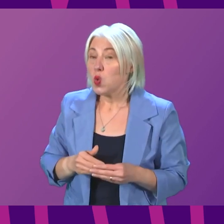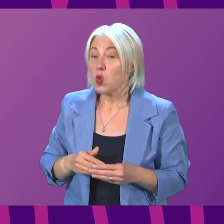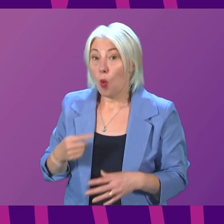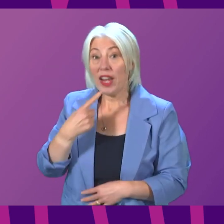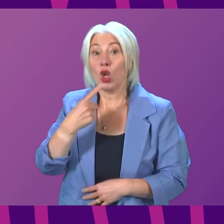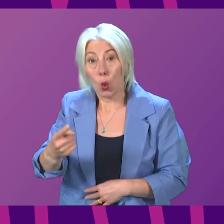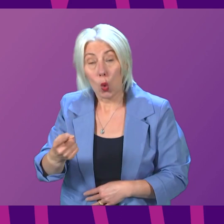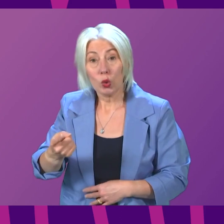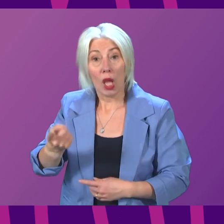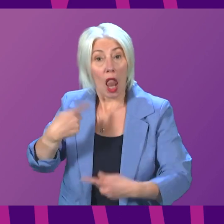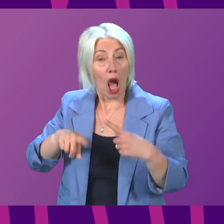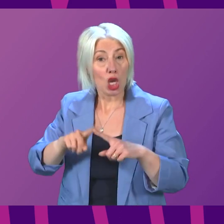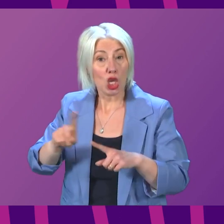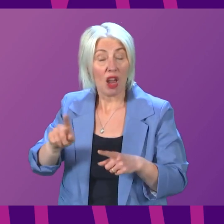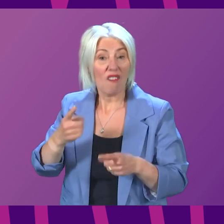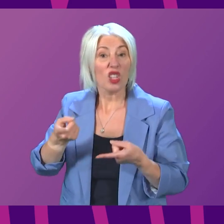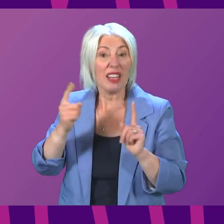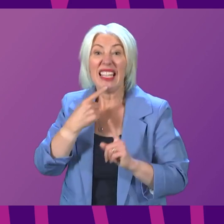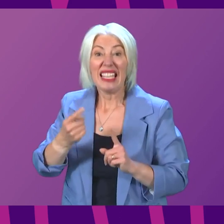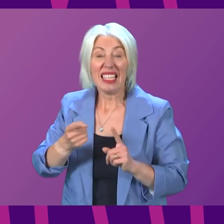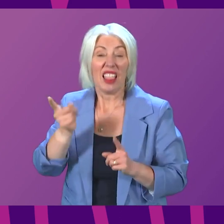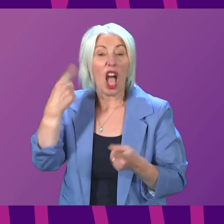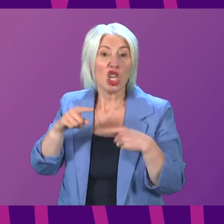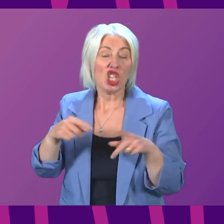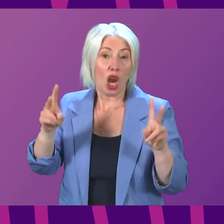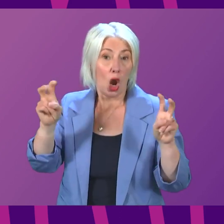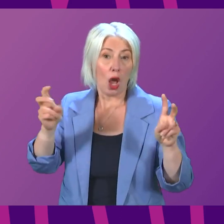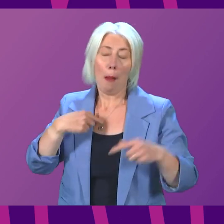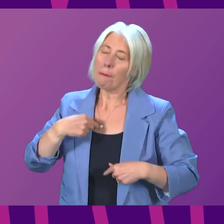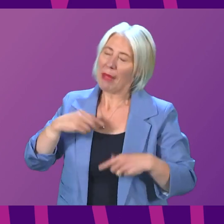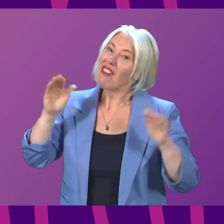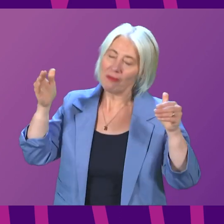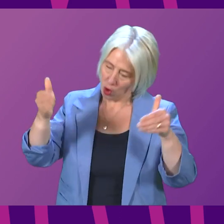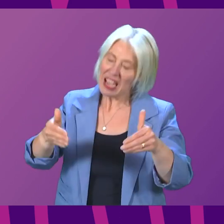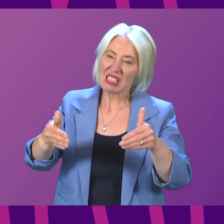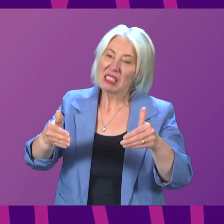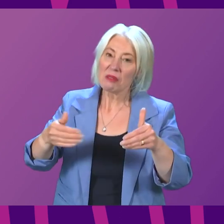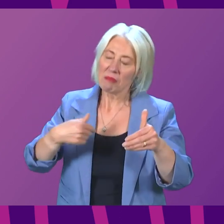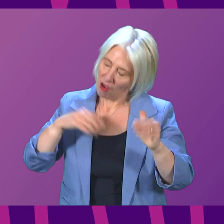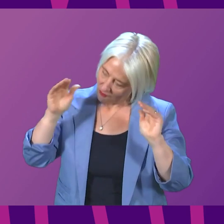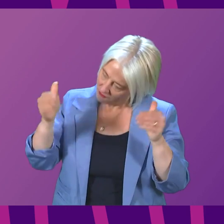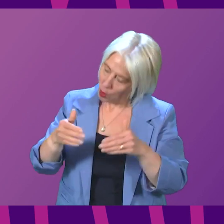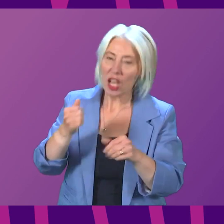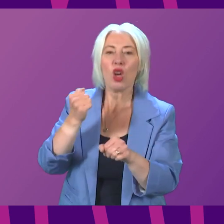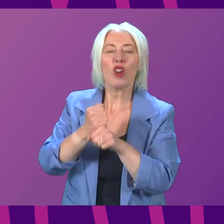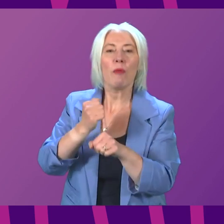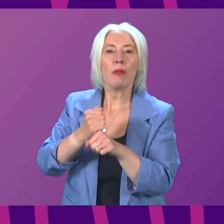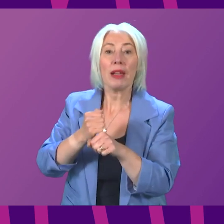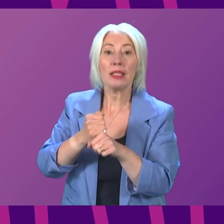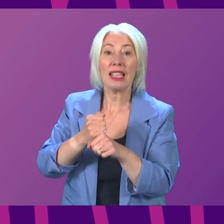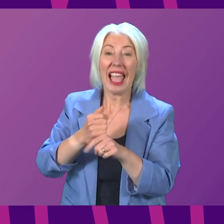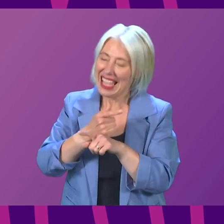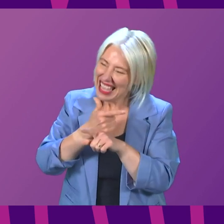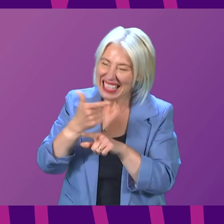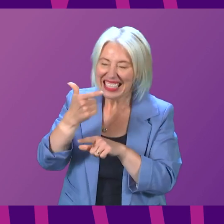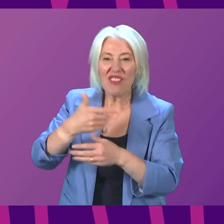Minister that number last year, she said, and I quote, This has been my focus, and the focus of the government, literally seven days a